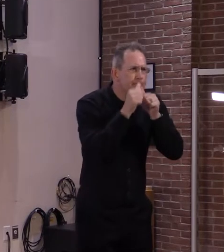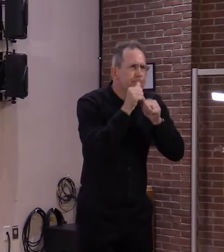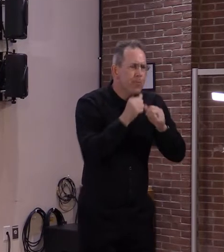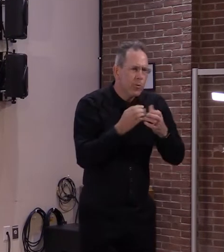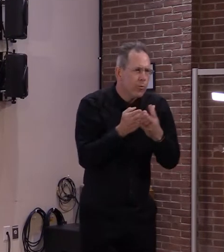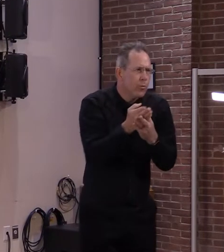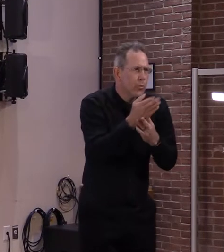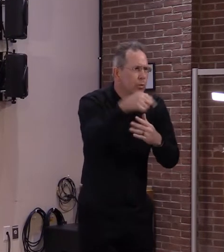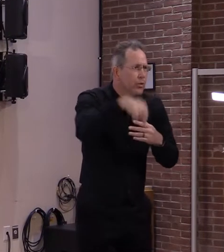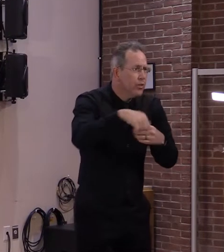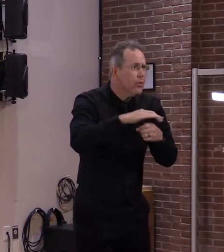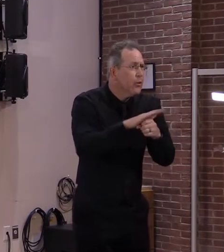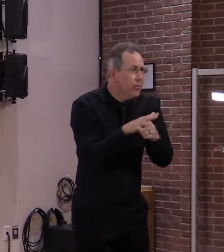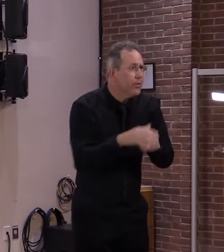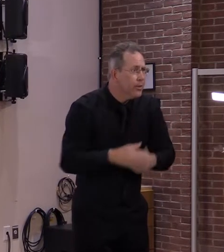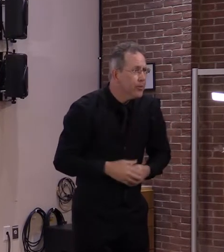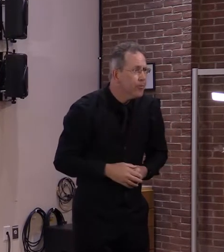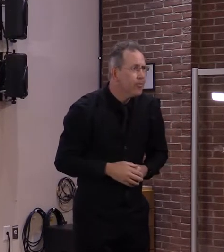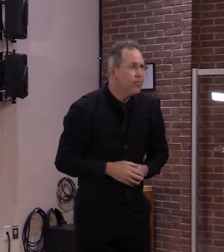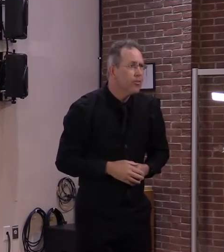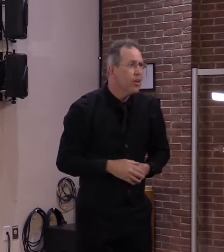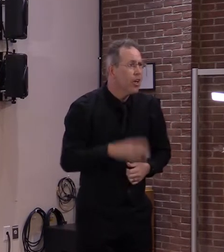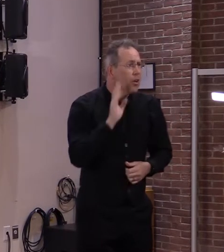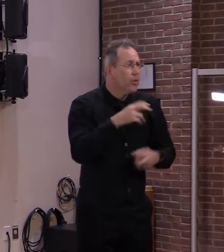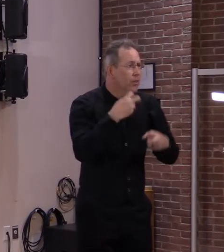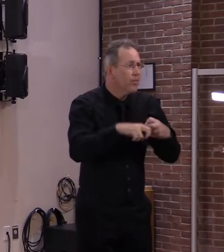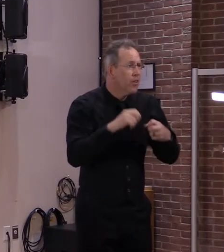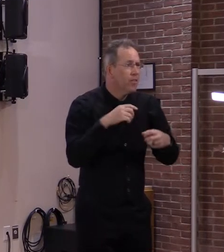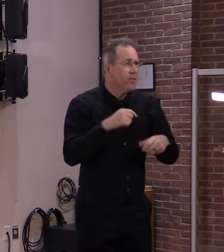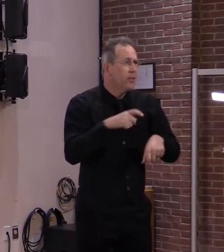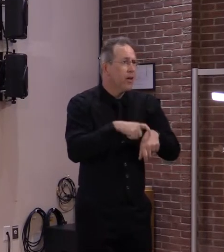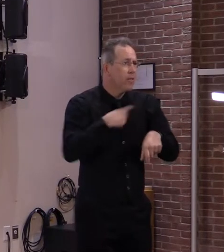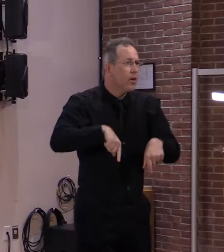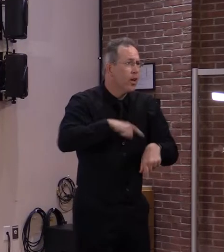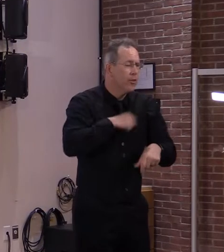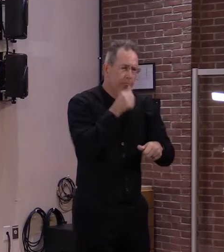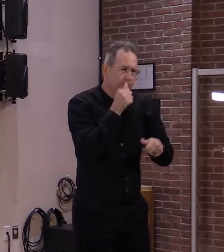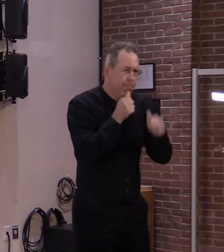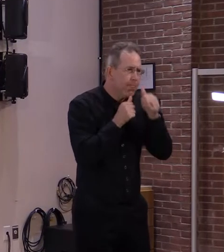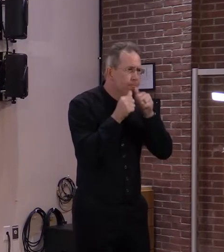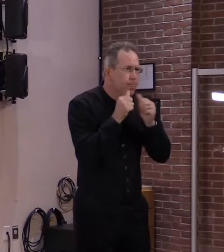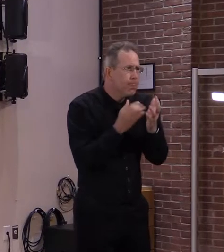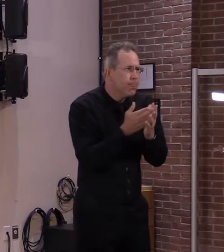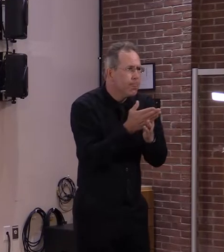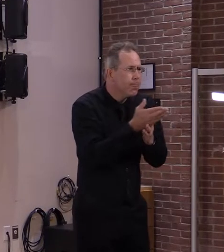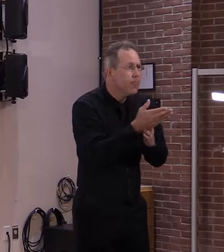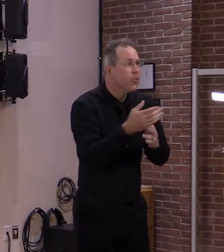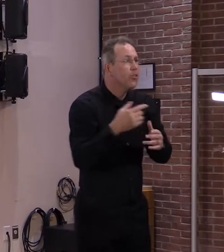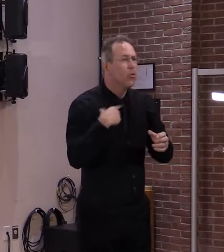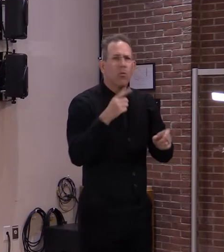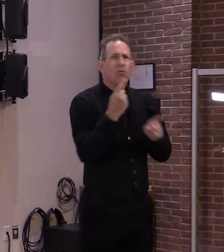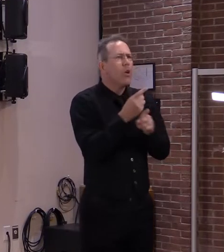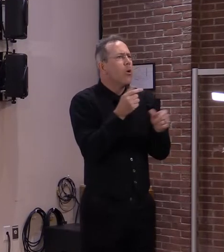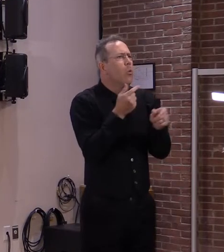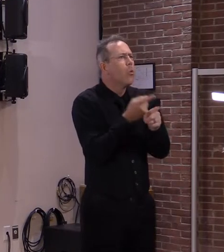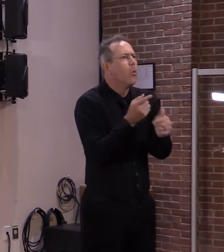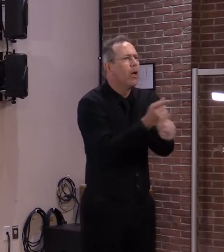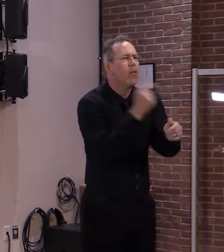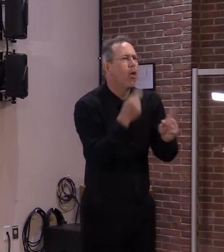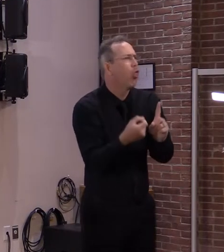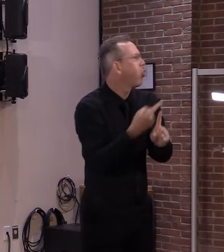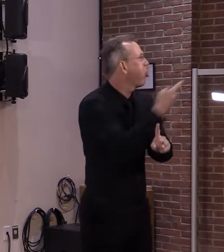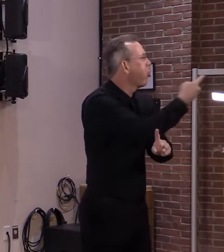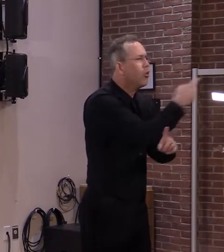navigate a very challenging time. We're moving in the right direction. If you haven't done so already,